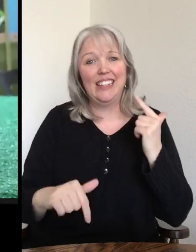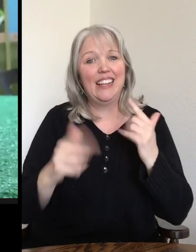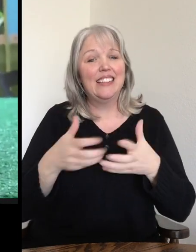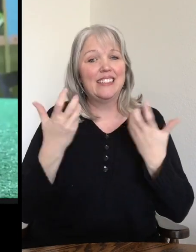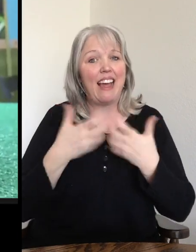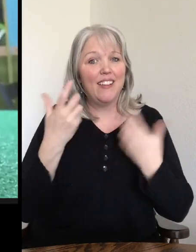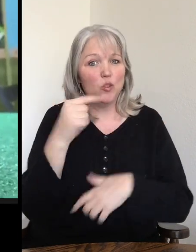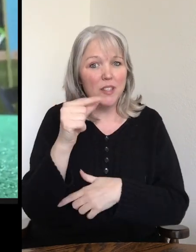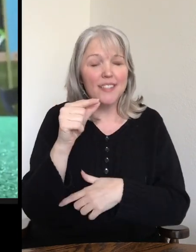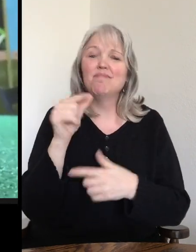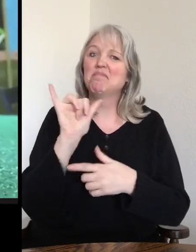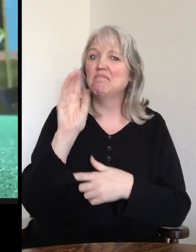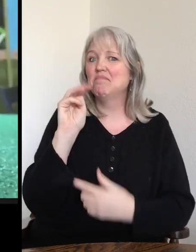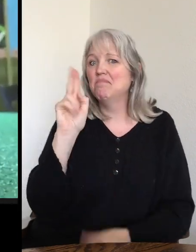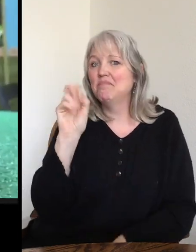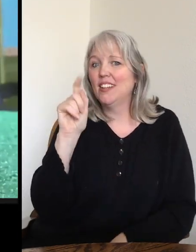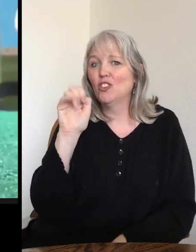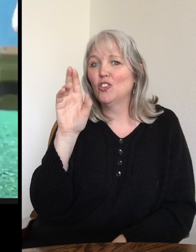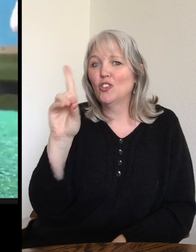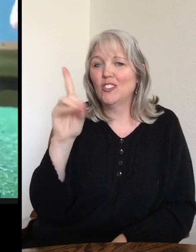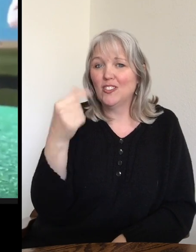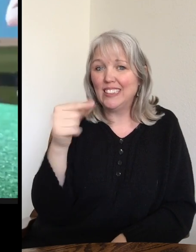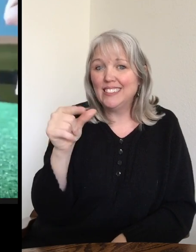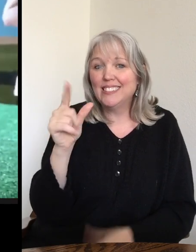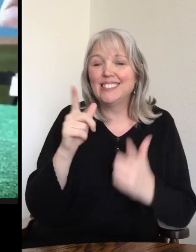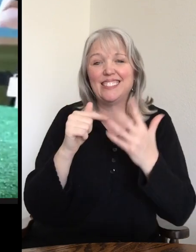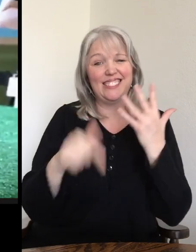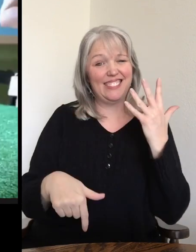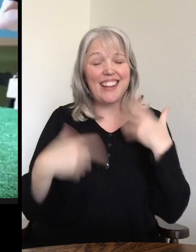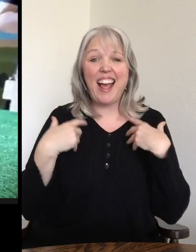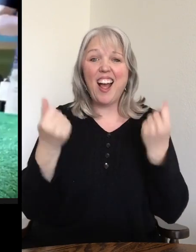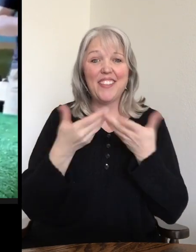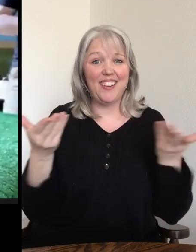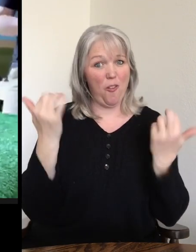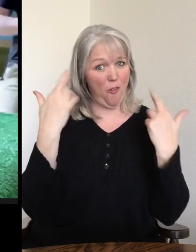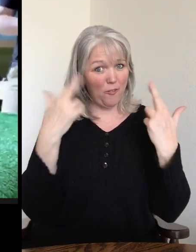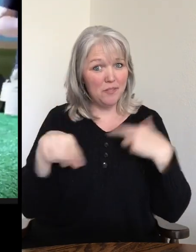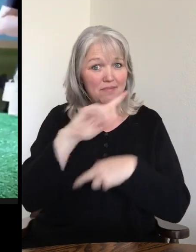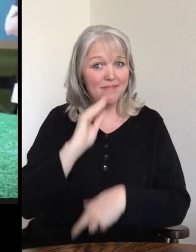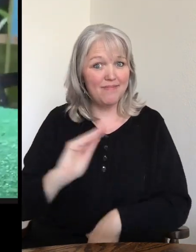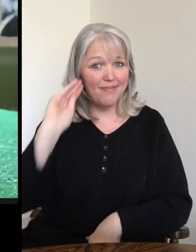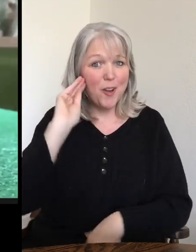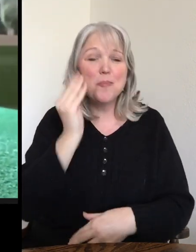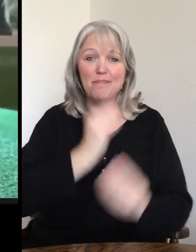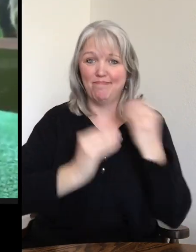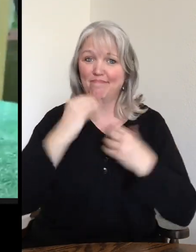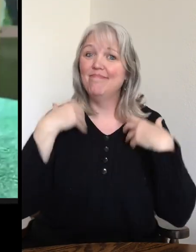greens. So we'll give them mustard greens, all kinds of healthy things. Hopefully you guys at home are eating healthy as well.